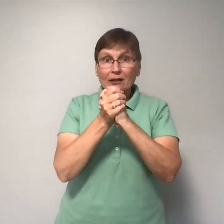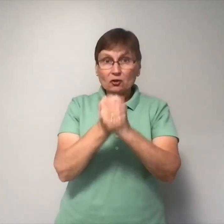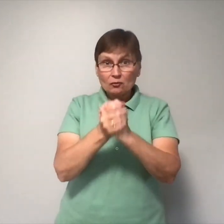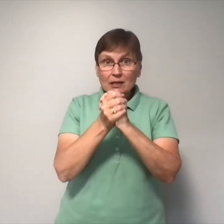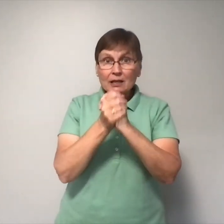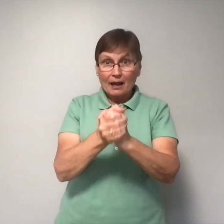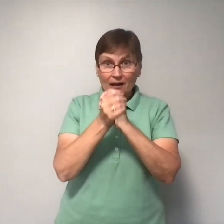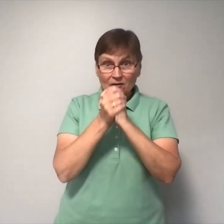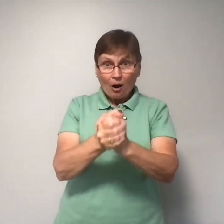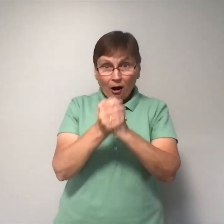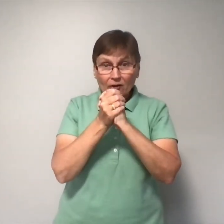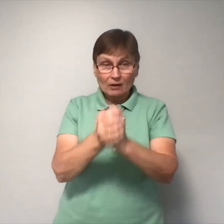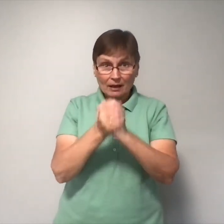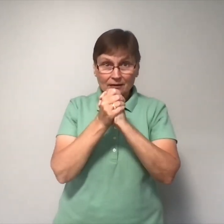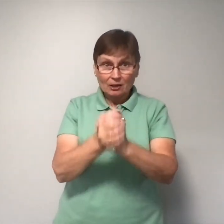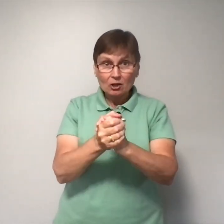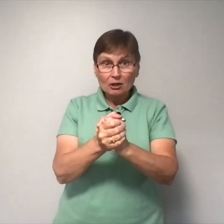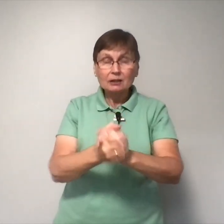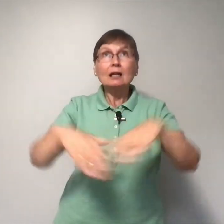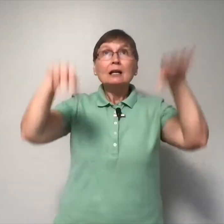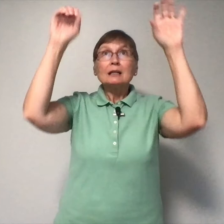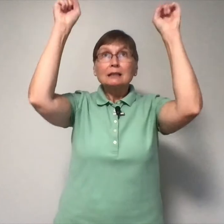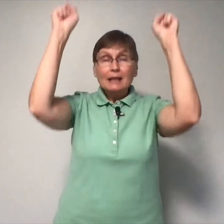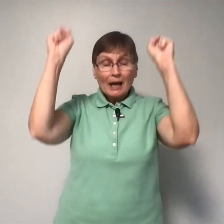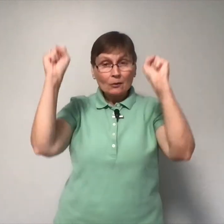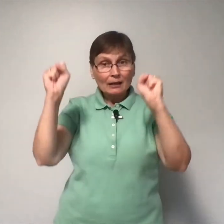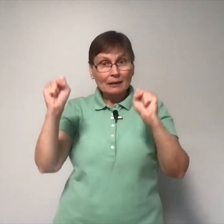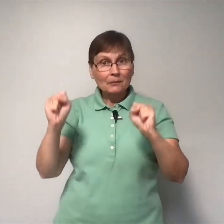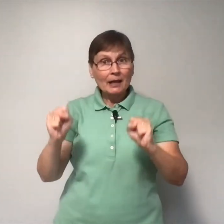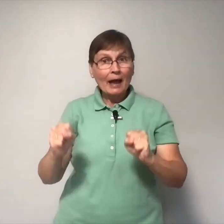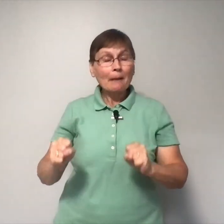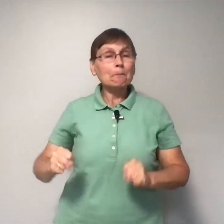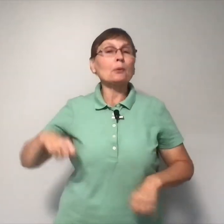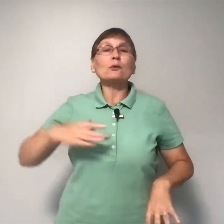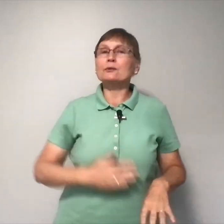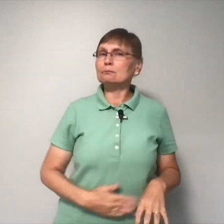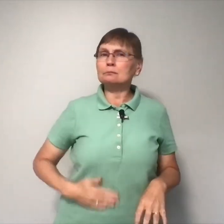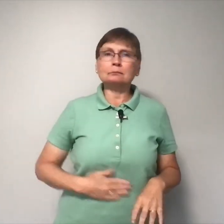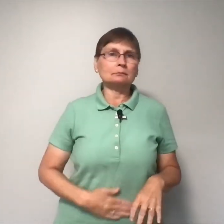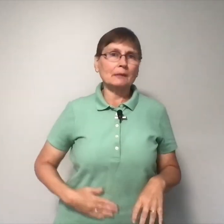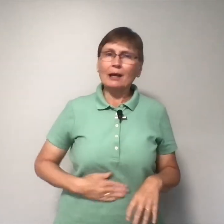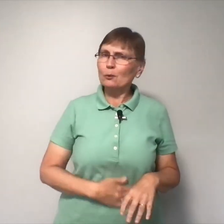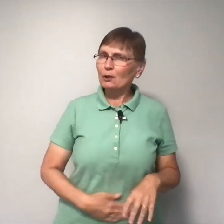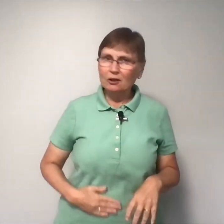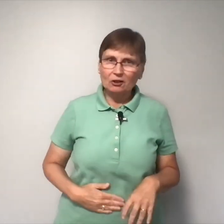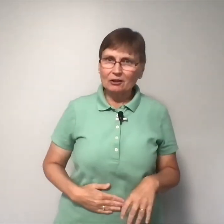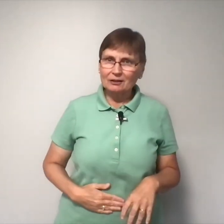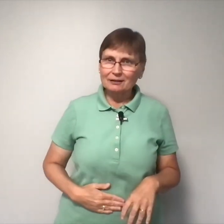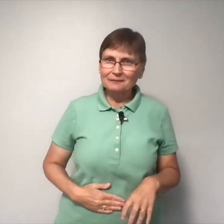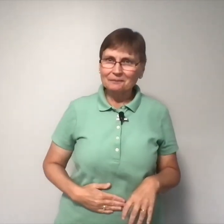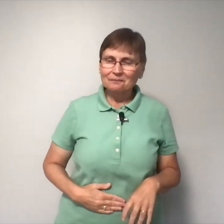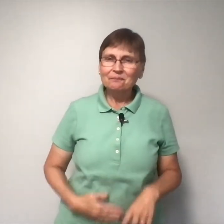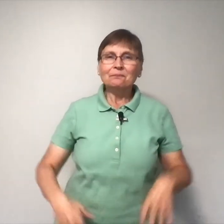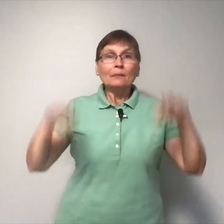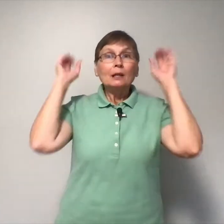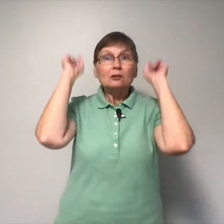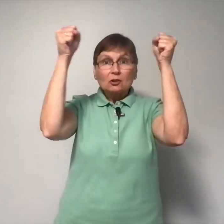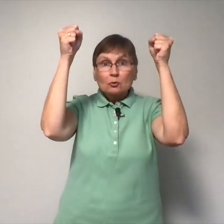tree as hard as I could. Down came the apples. Mmm, they were good. Two